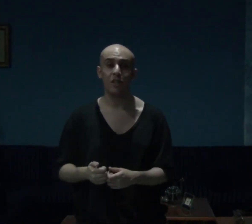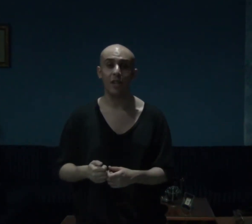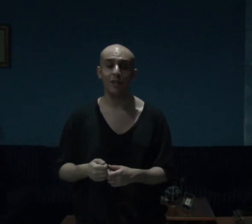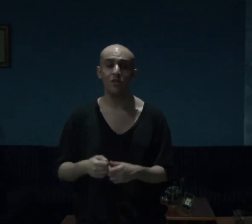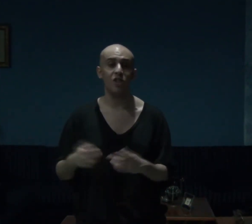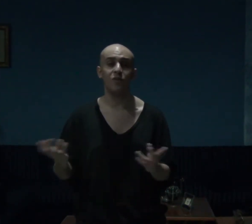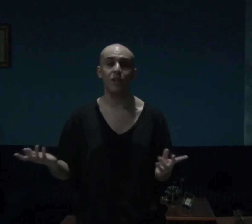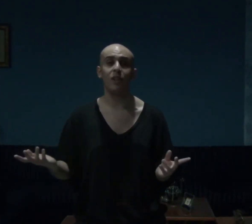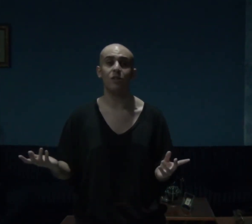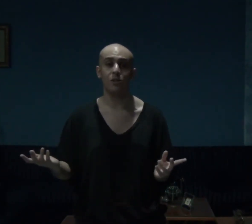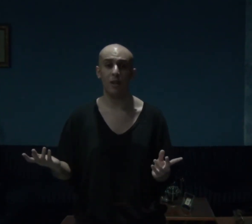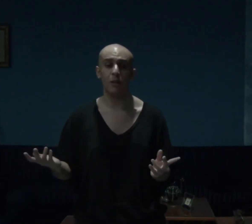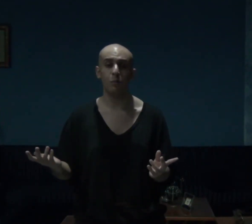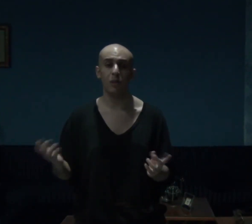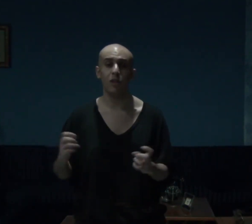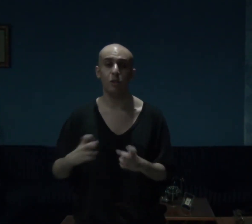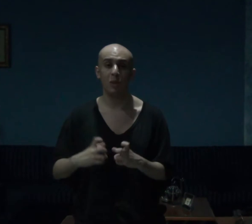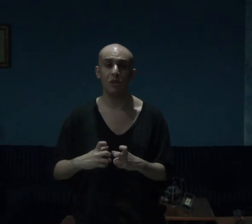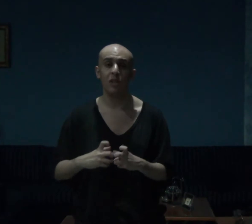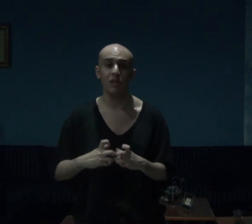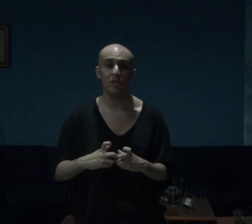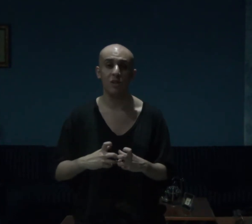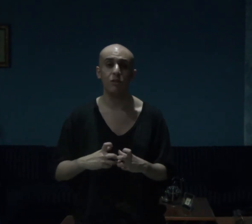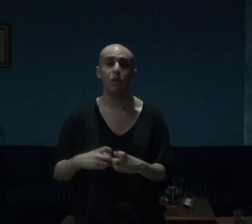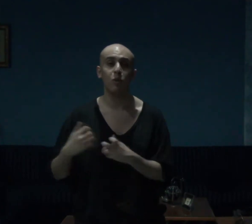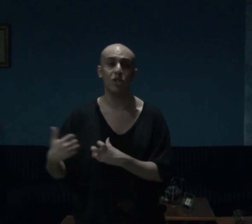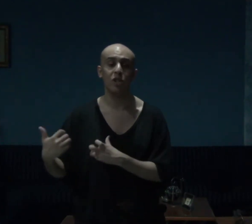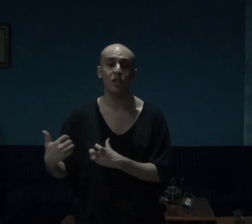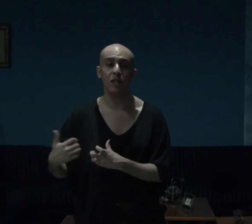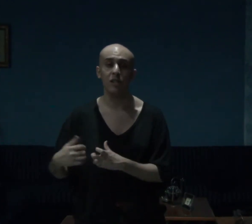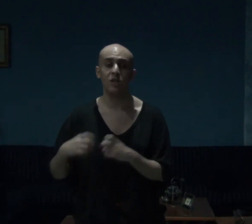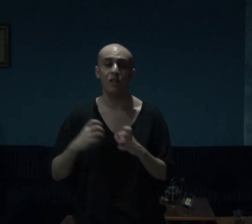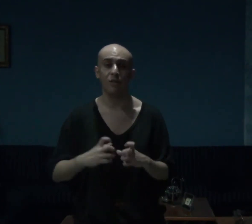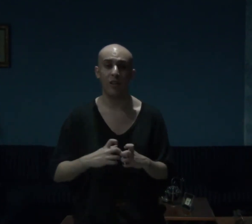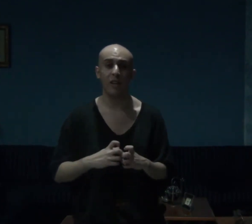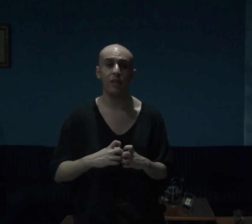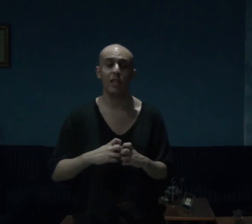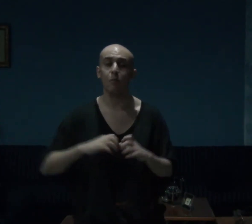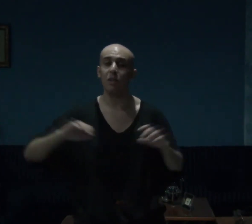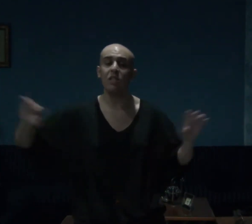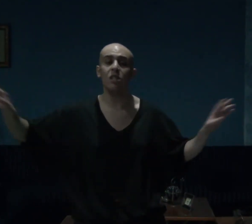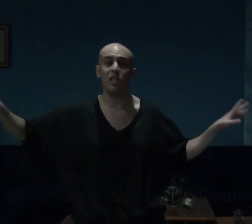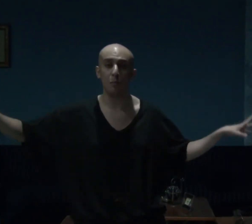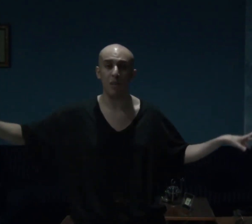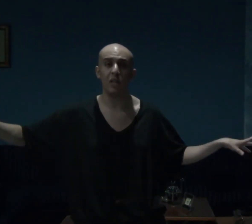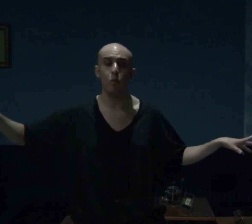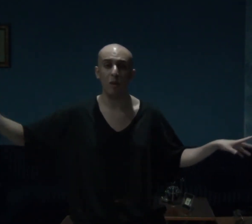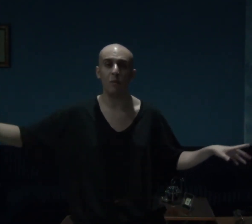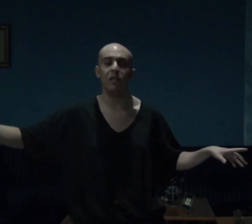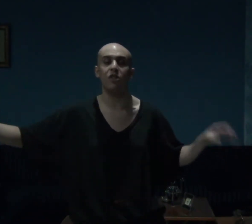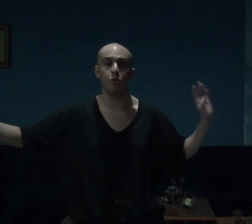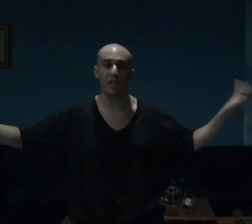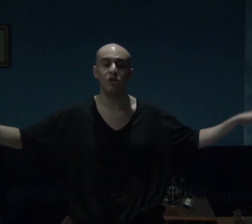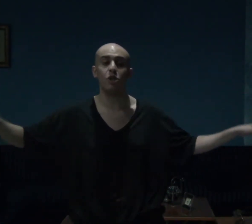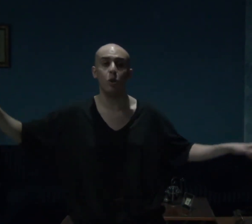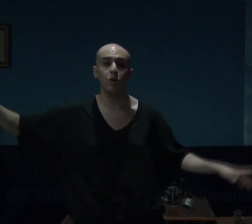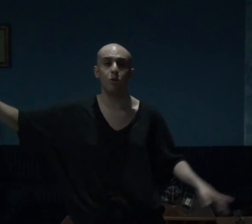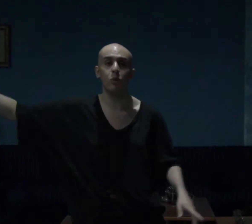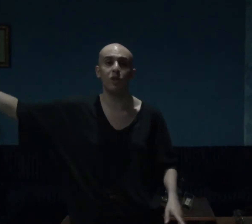and gals is very understandable especially considering what she does and the fact that many young men women and trans go through what